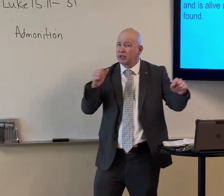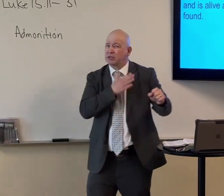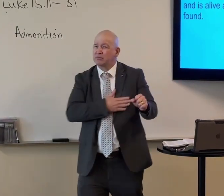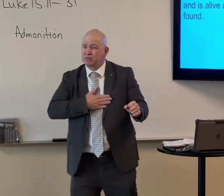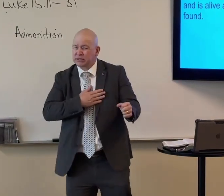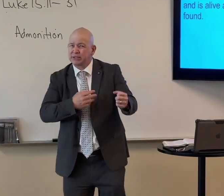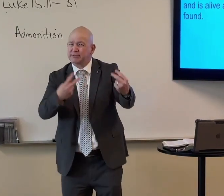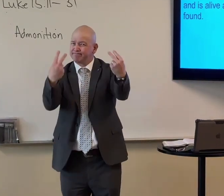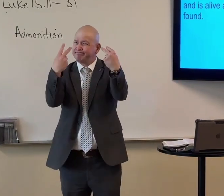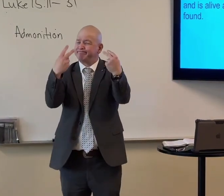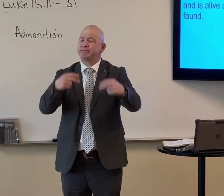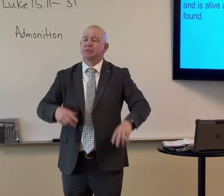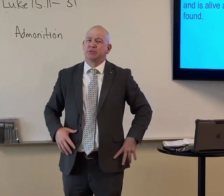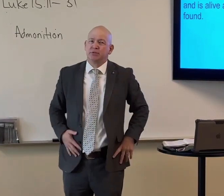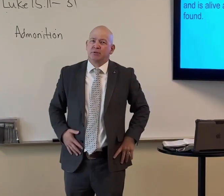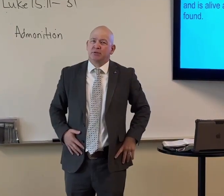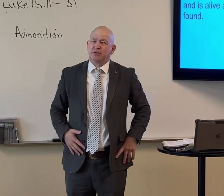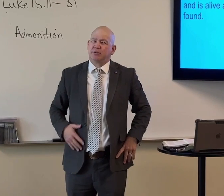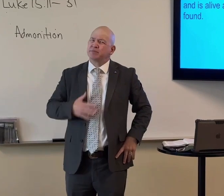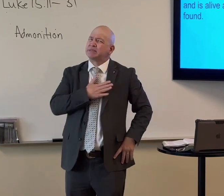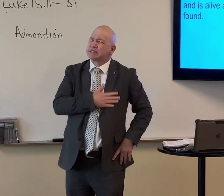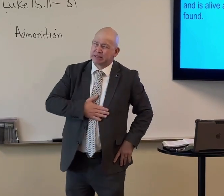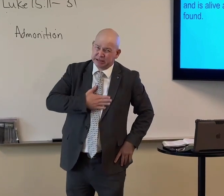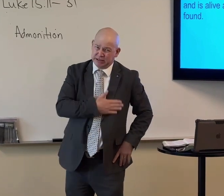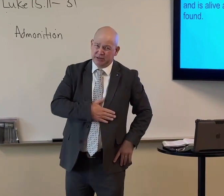If you're not yet saved. And you're watching. Please.